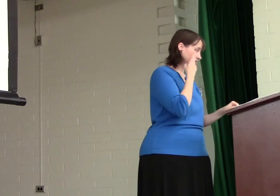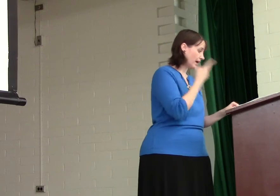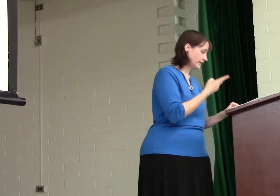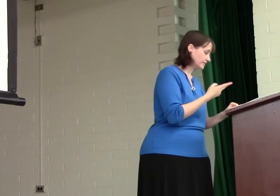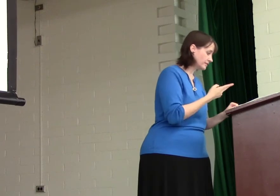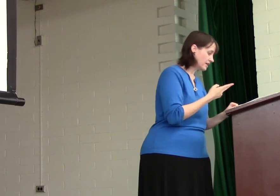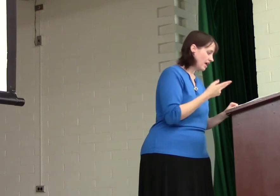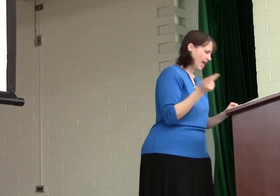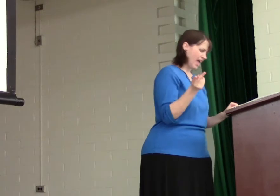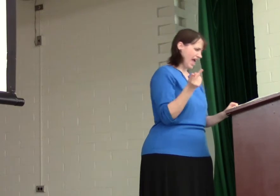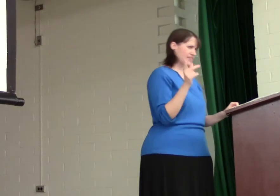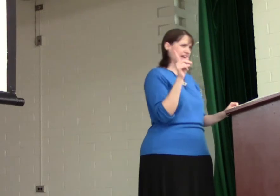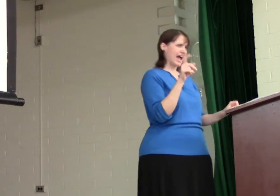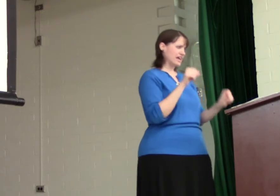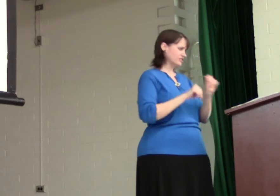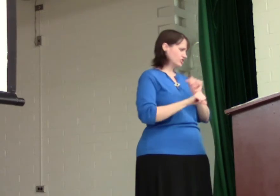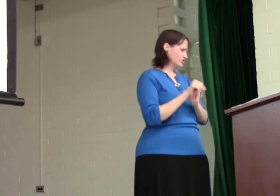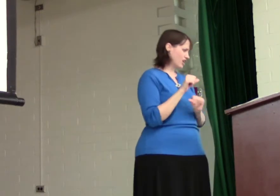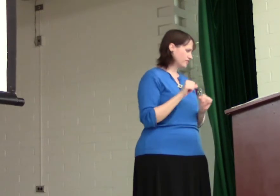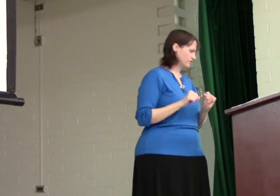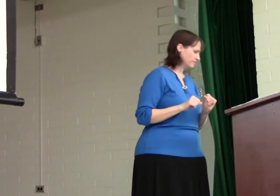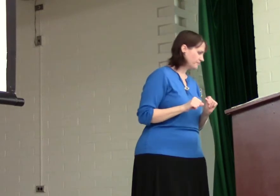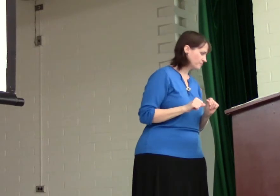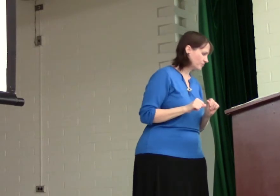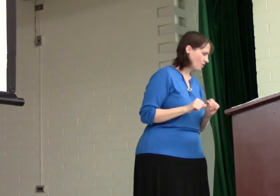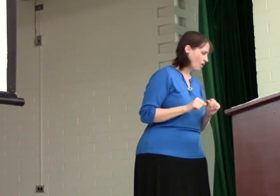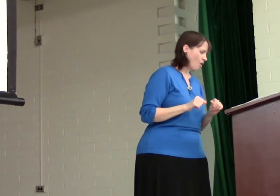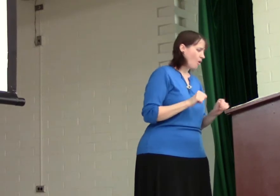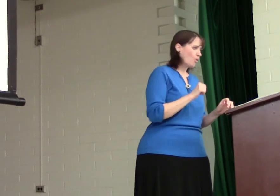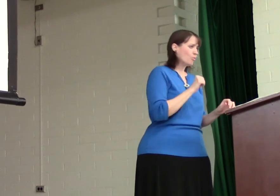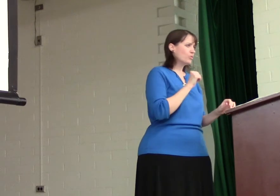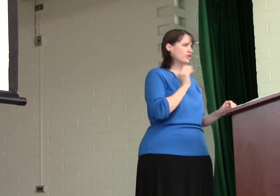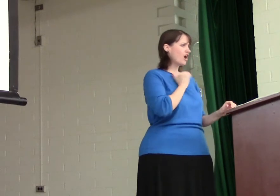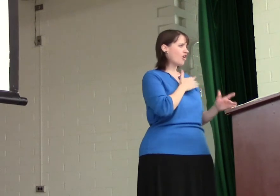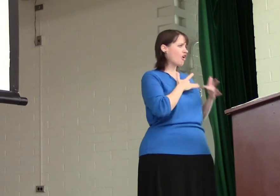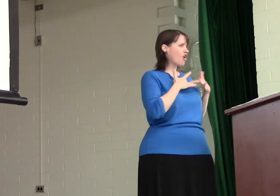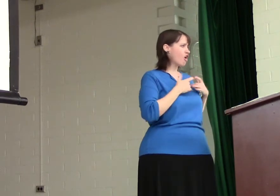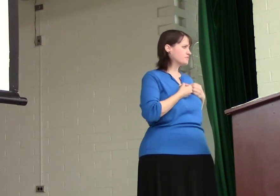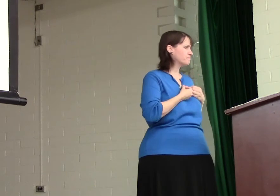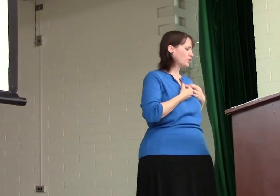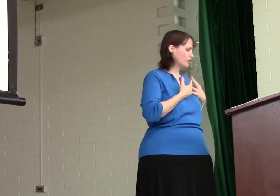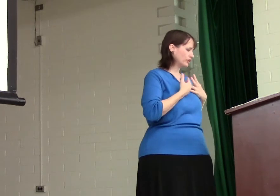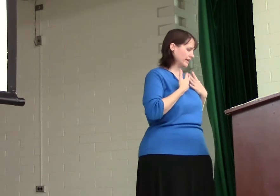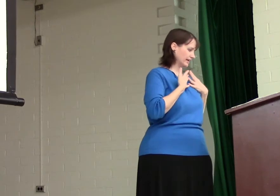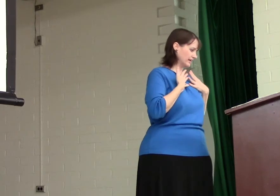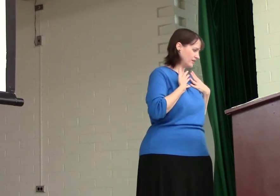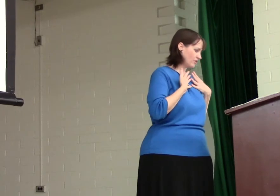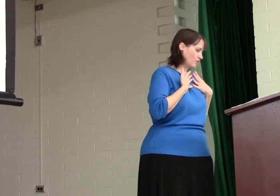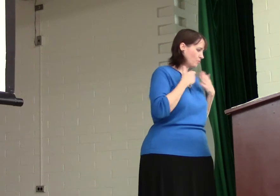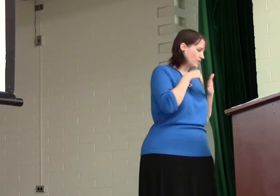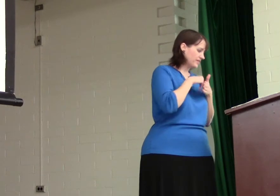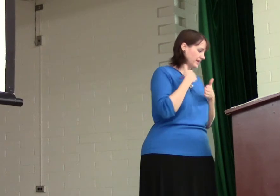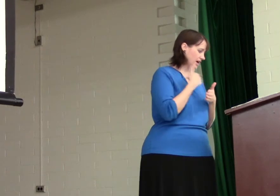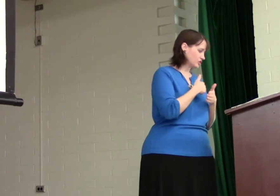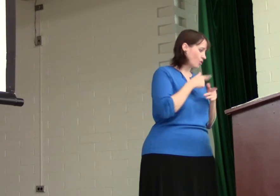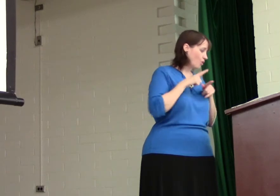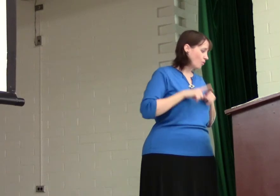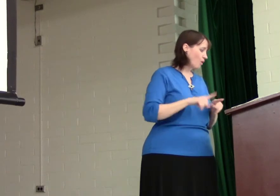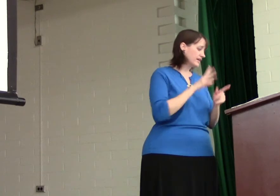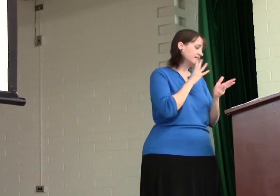sight. And they asked each other, you're not our heads burning within us while he